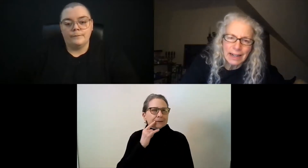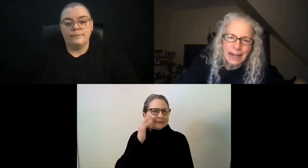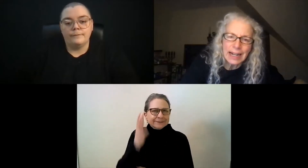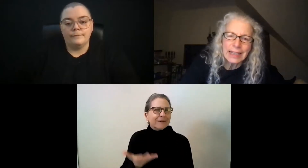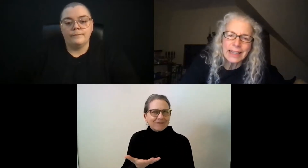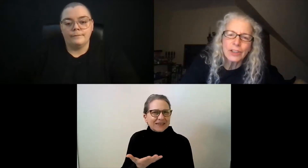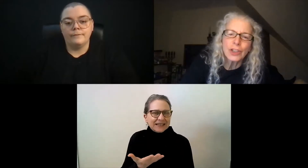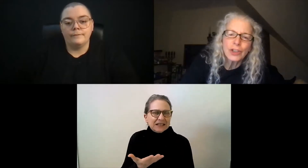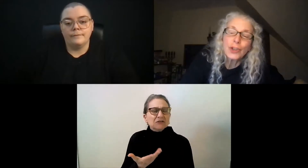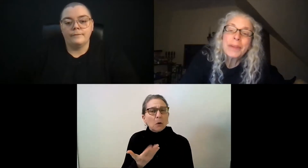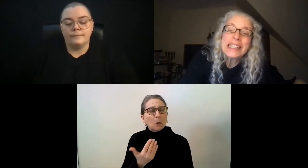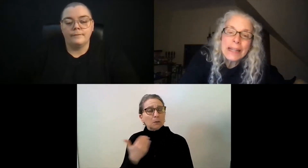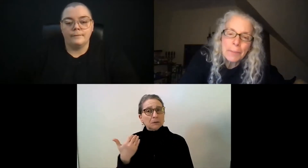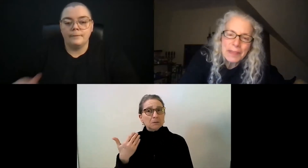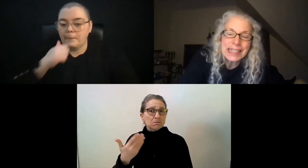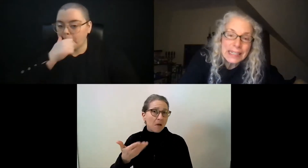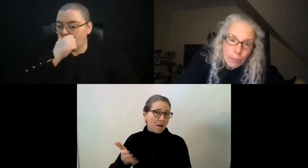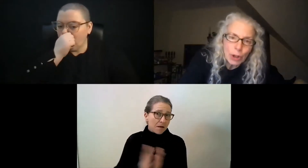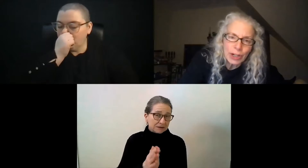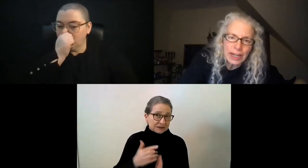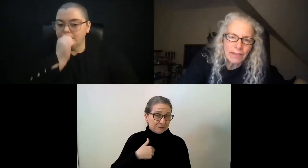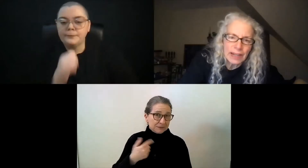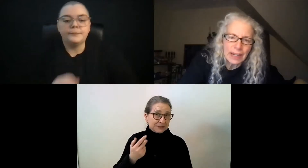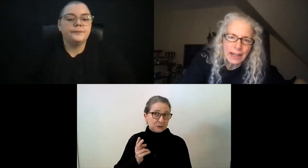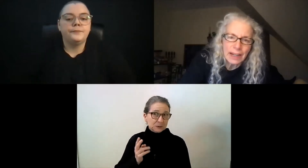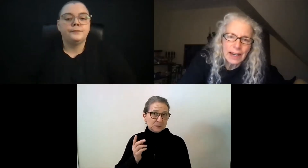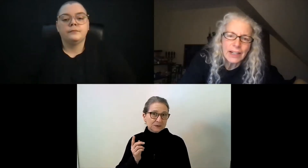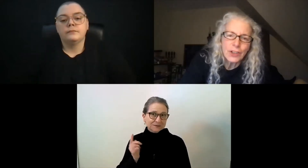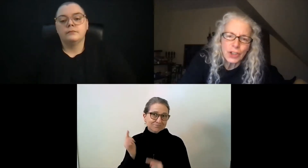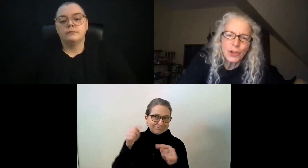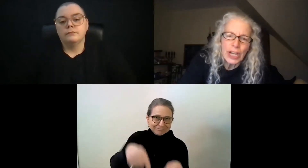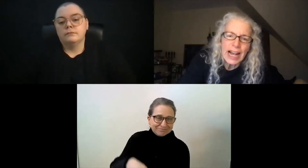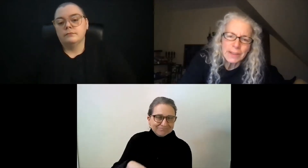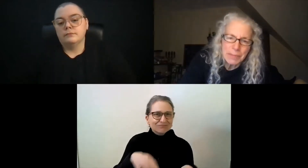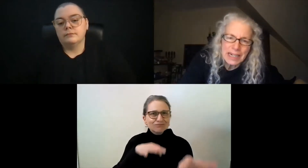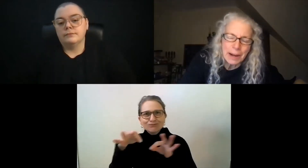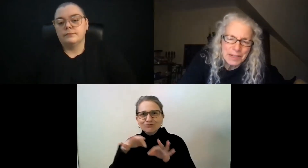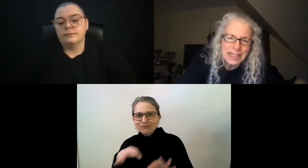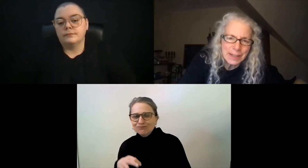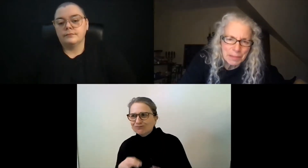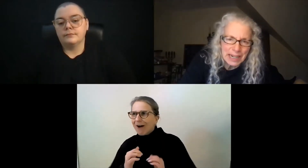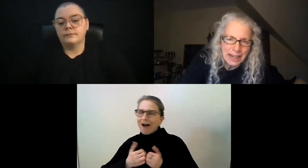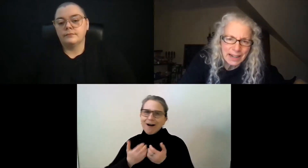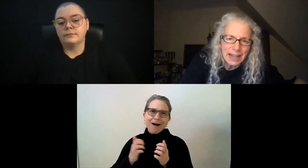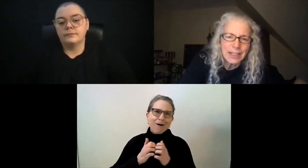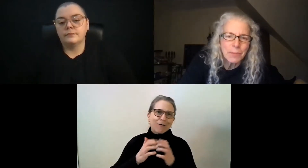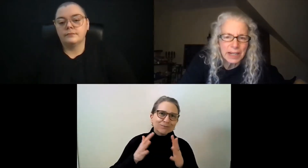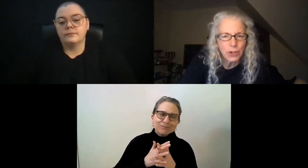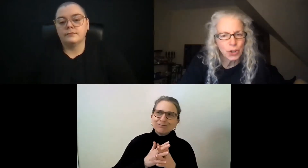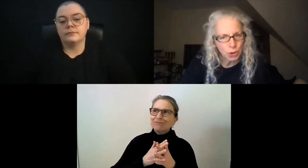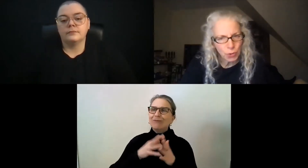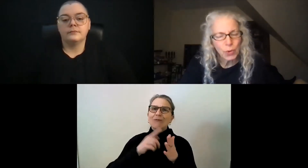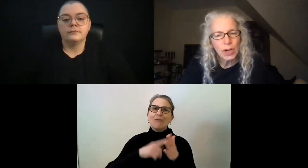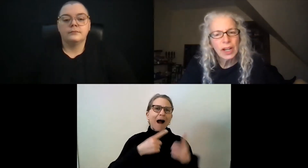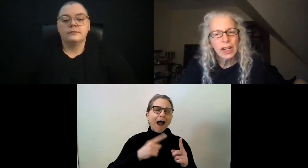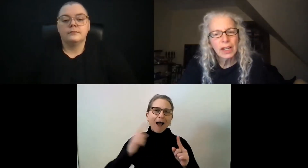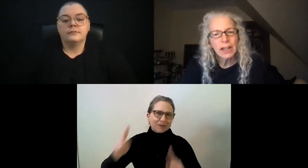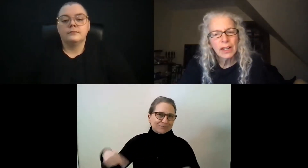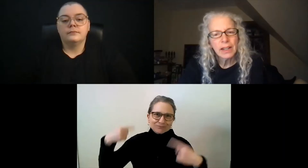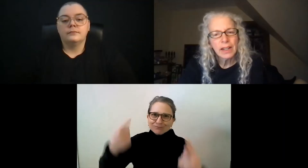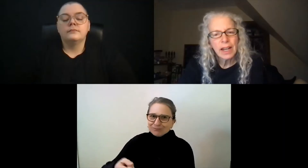and that there should be something similar to Deaf Inc. And so she asked me to come to this meeting and explain to you